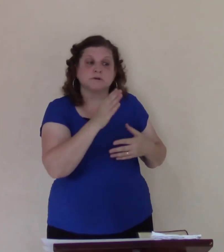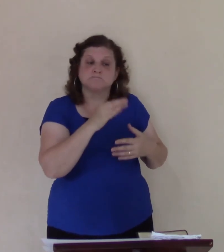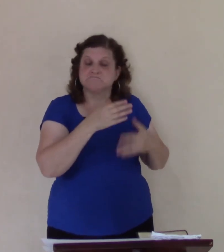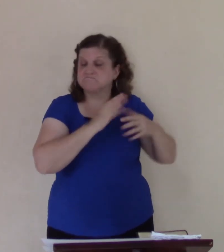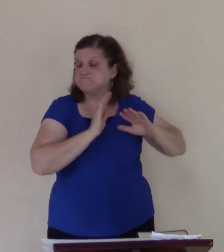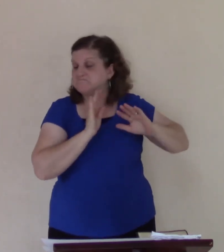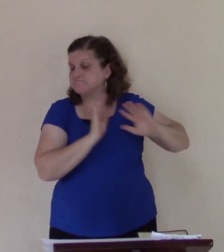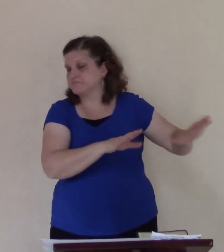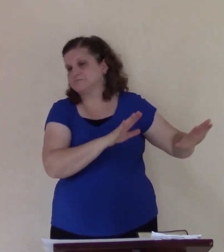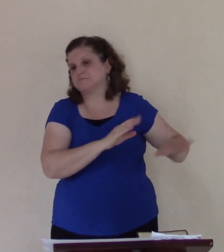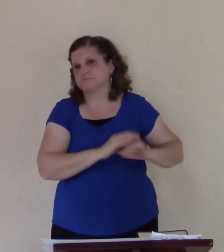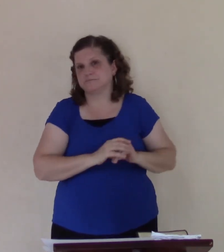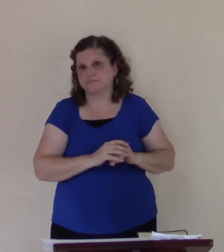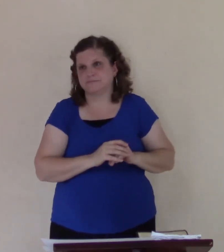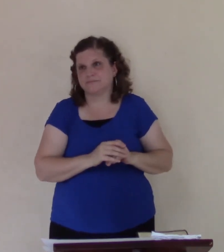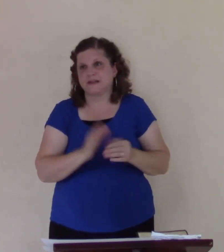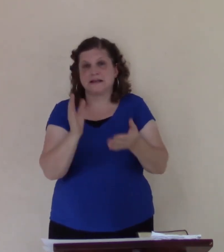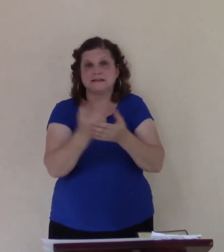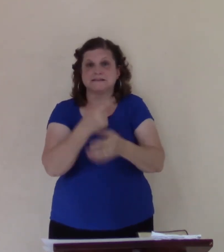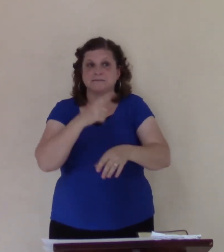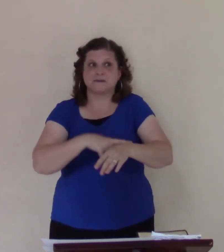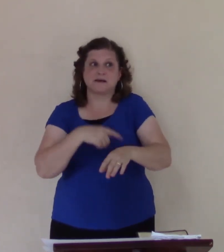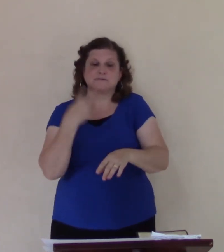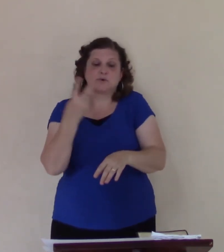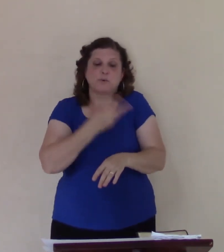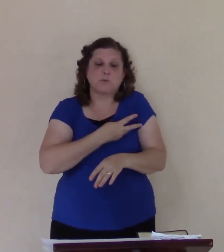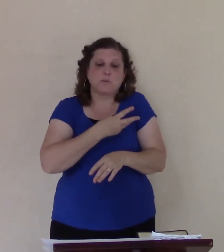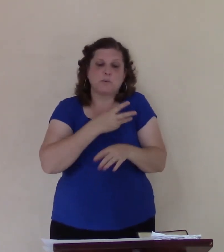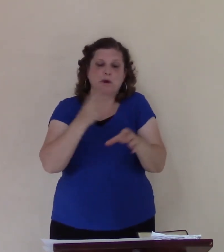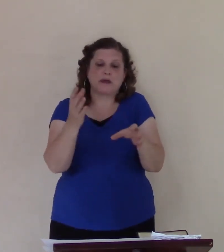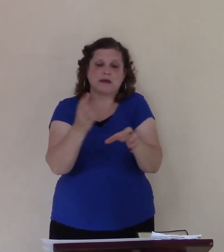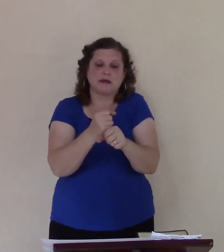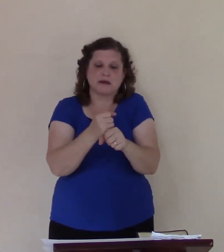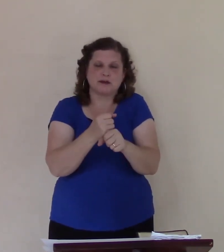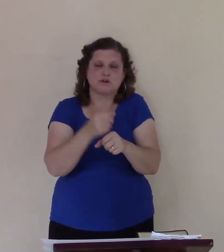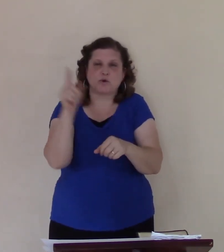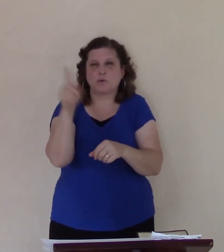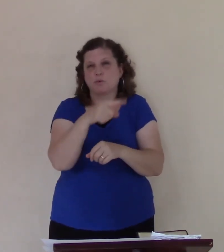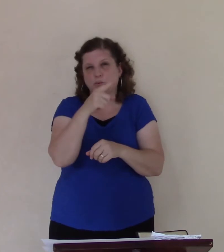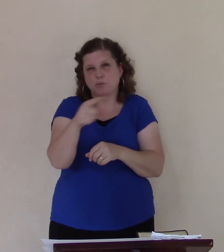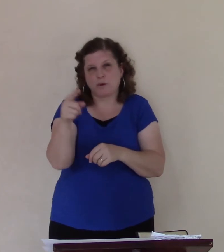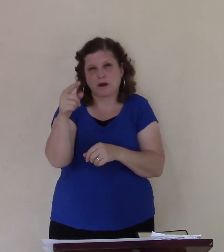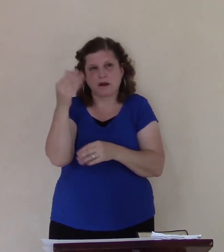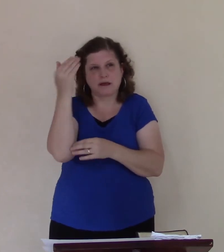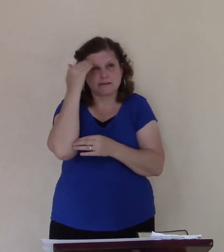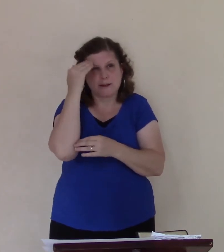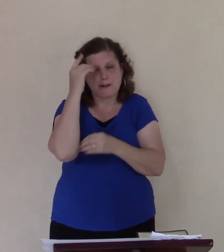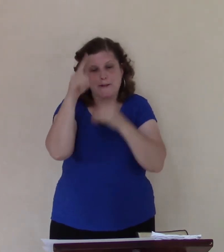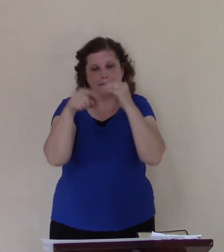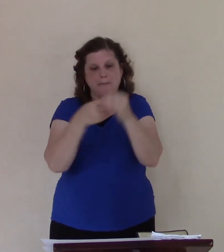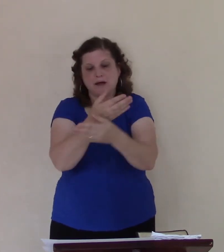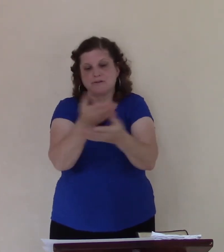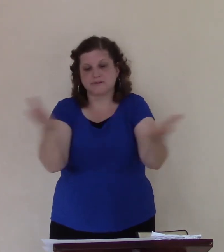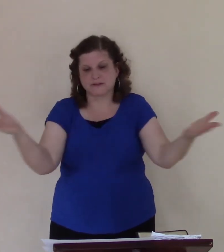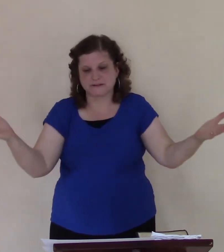And sometimes you get a wrong out with wrong things, which leads to wrong actions. It's like he became the servant of